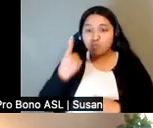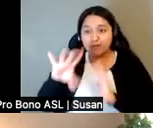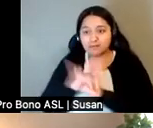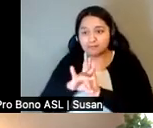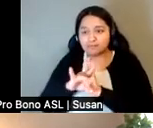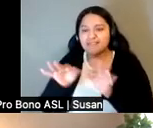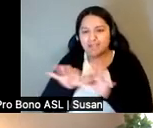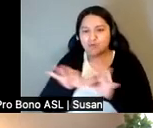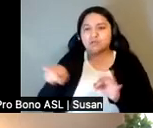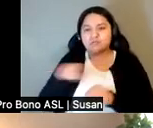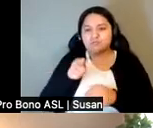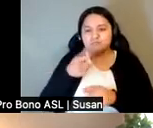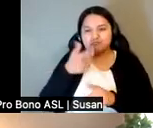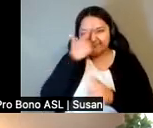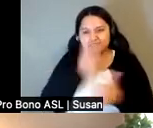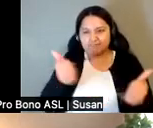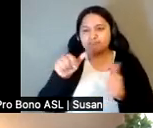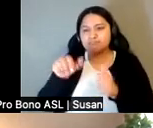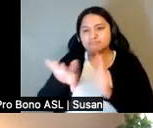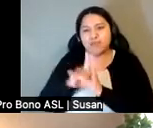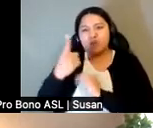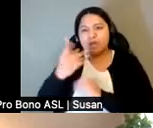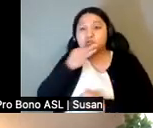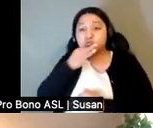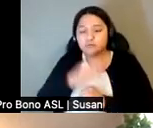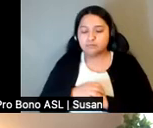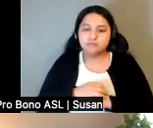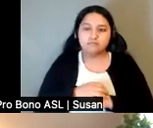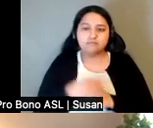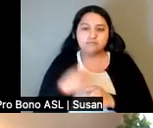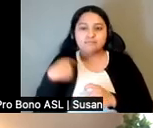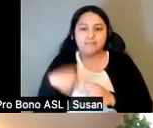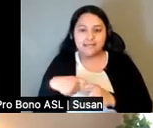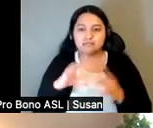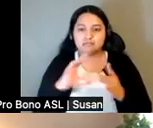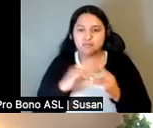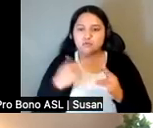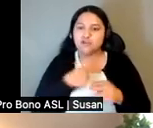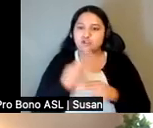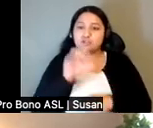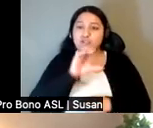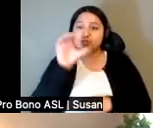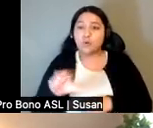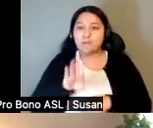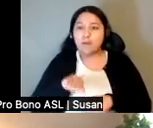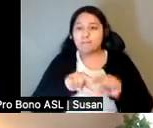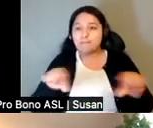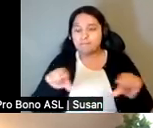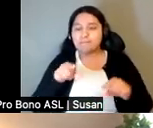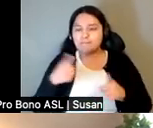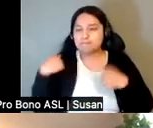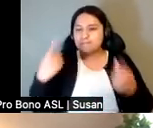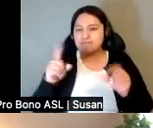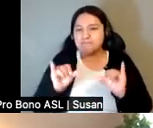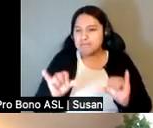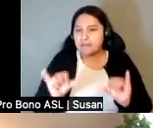the channel shortly. Estaremos usando la función de interpretación de Zoom que ustedes han usado antes. Activaremos